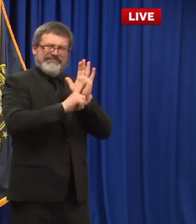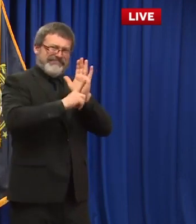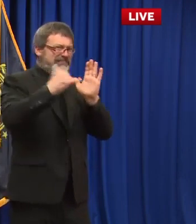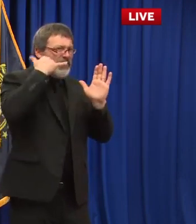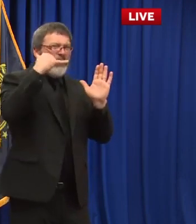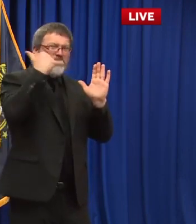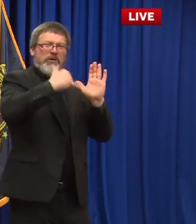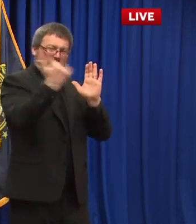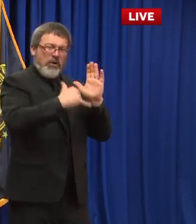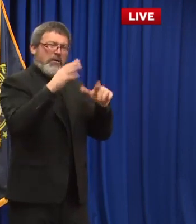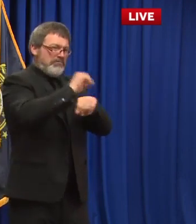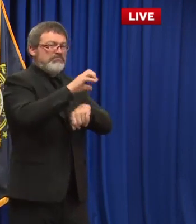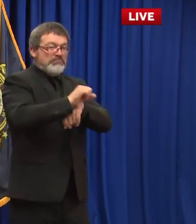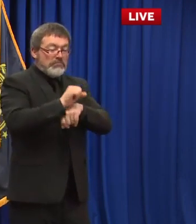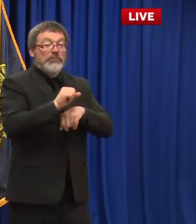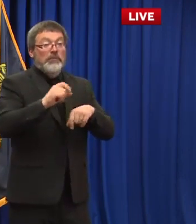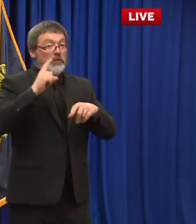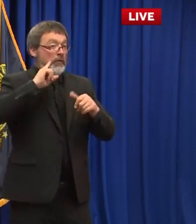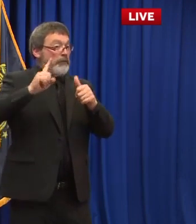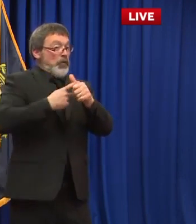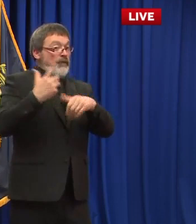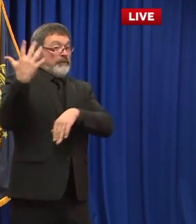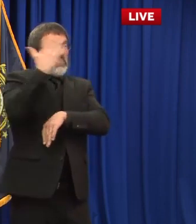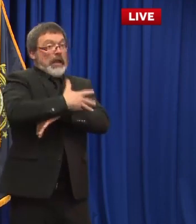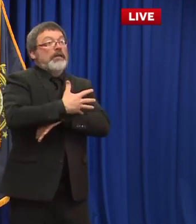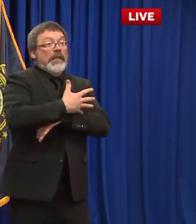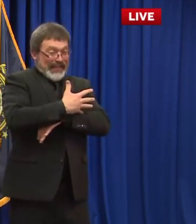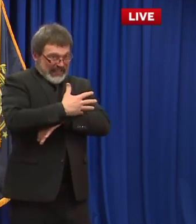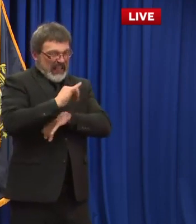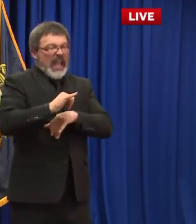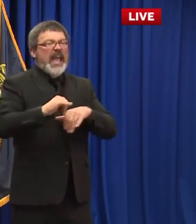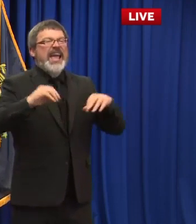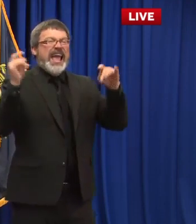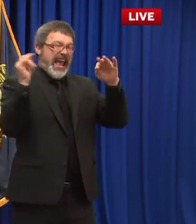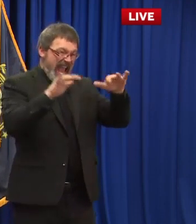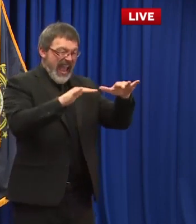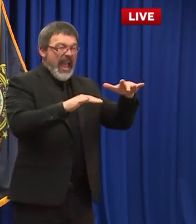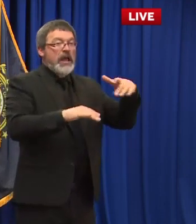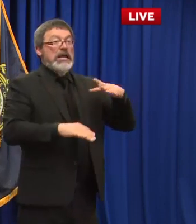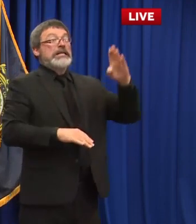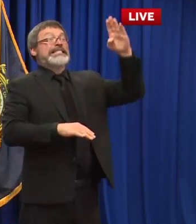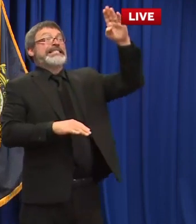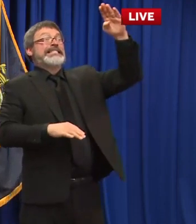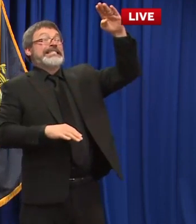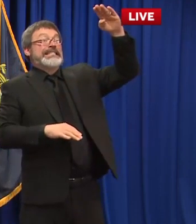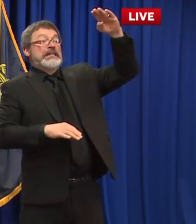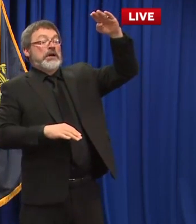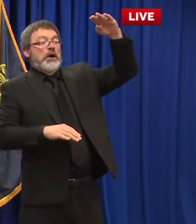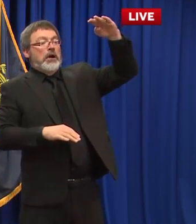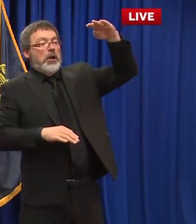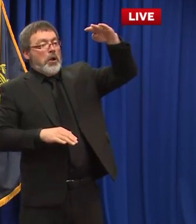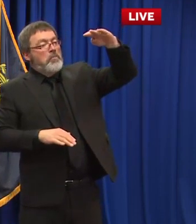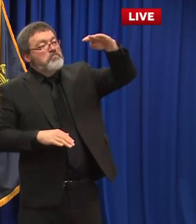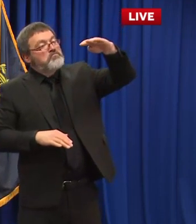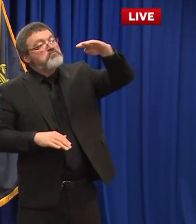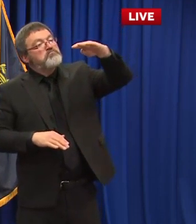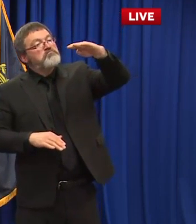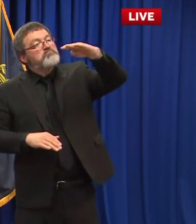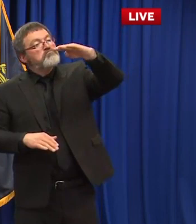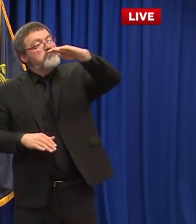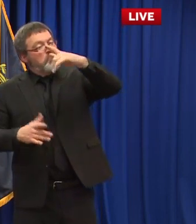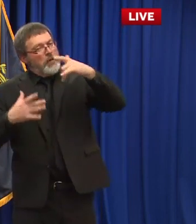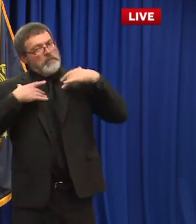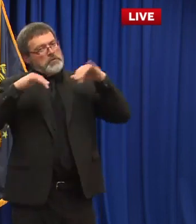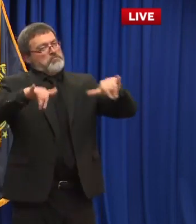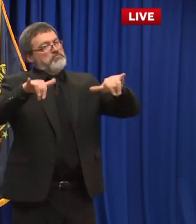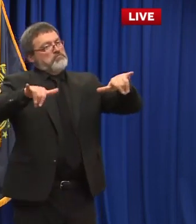volume after that initial bump things leveled off and things are leveled off right now we are um we are